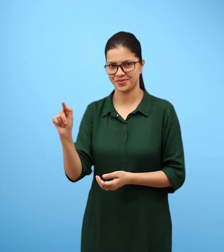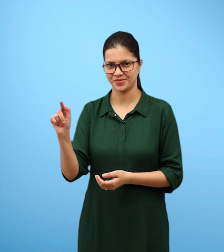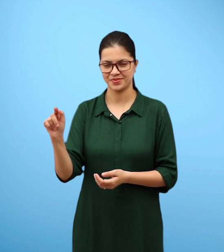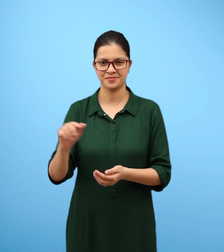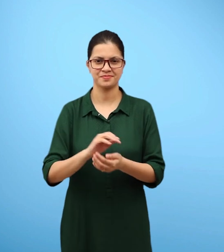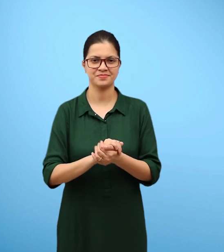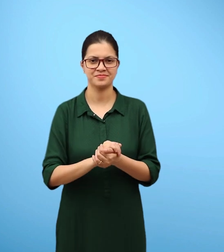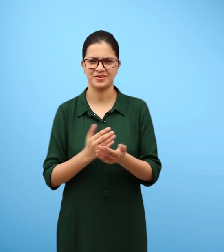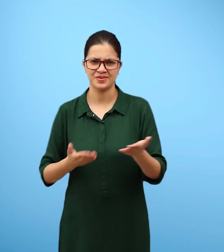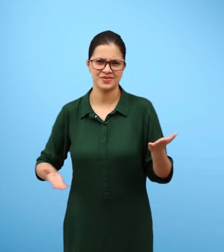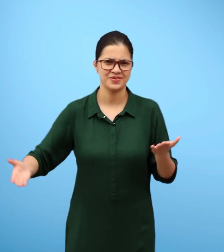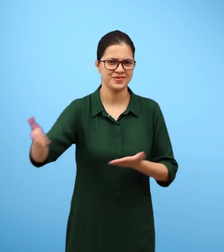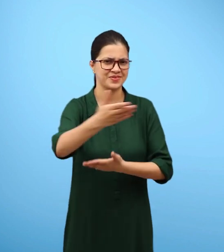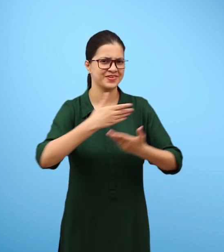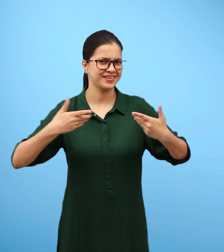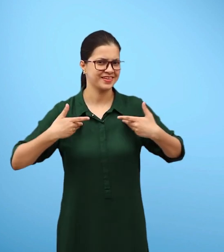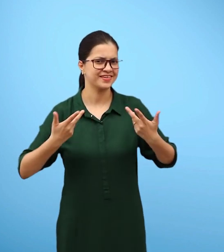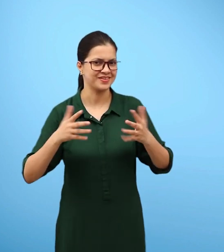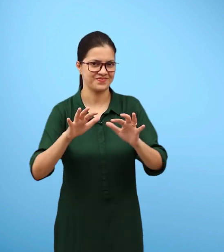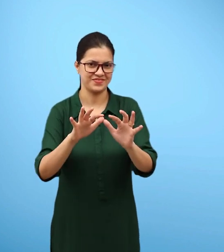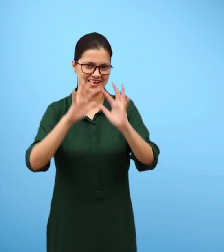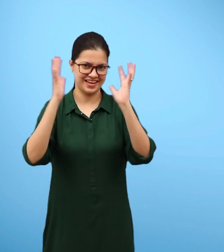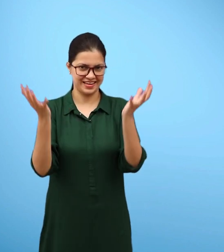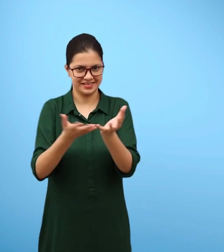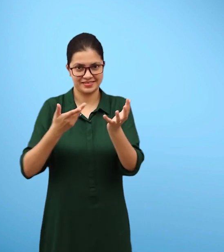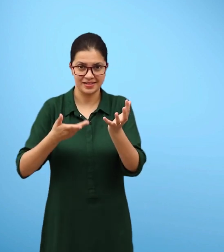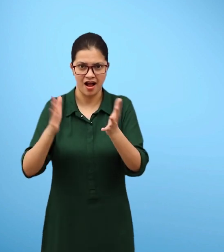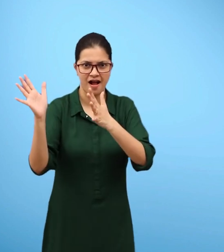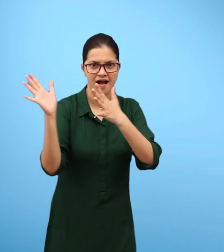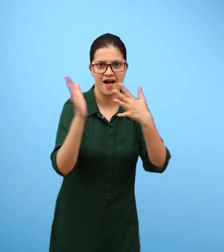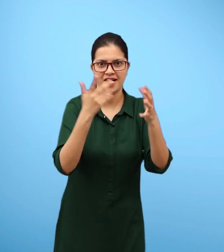6. How layer of air around the earth is known as?